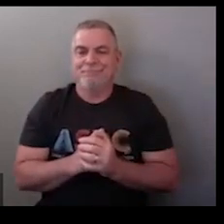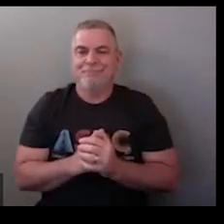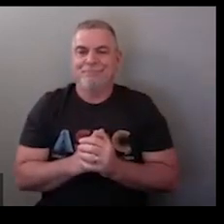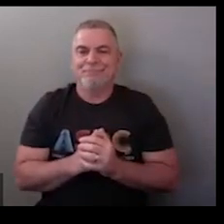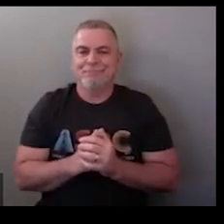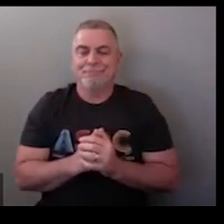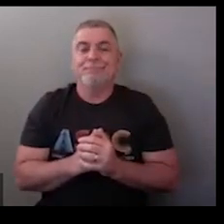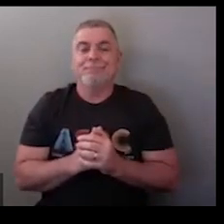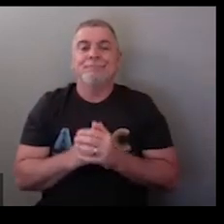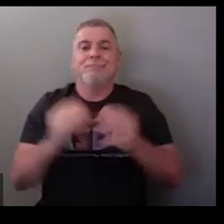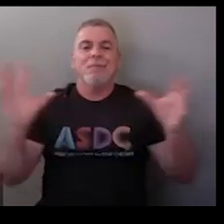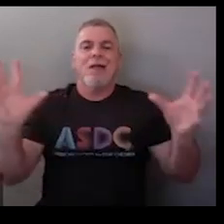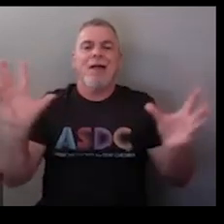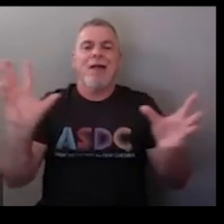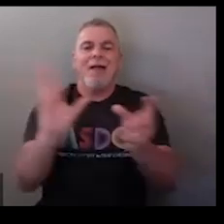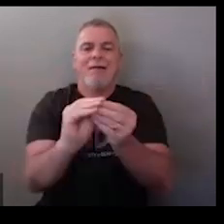a different movement